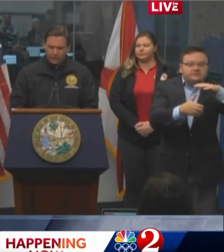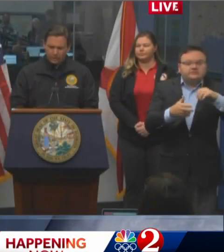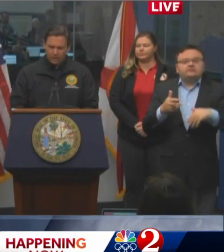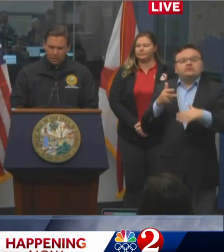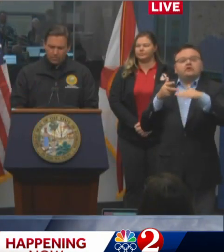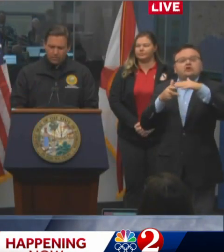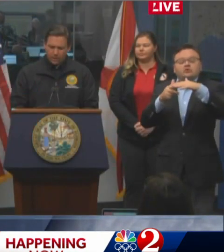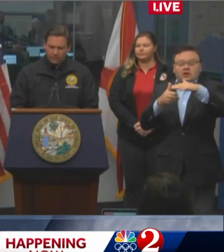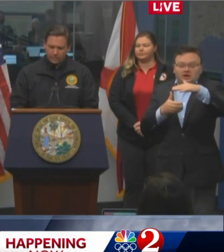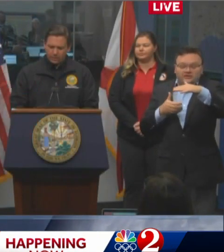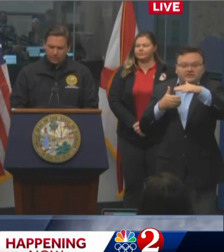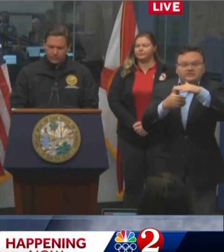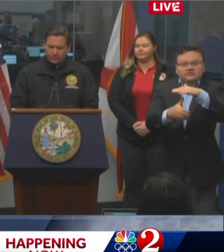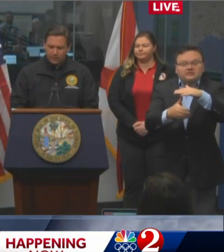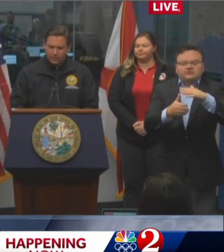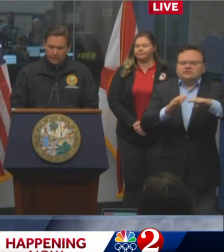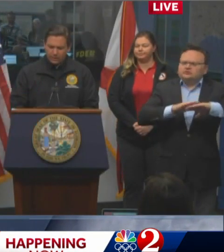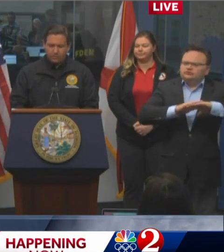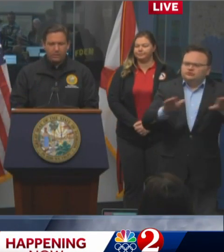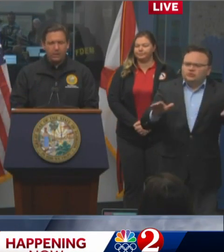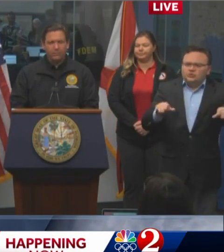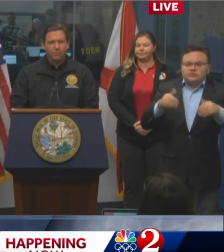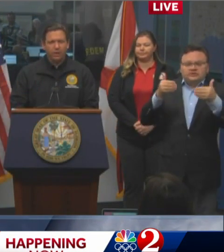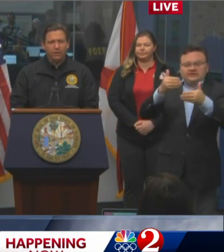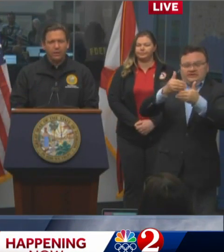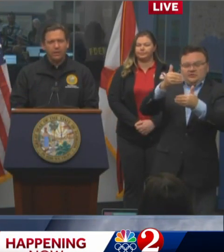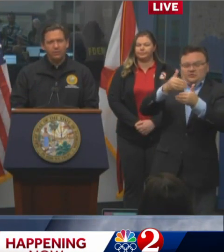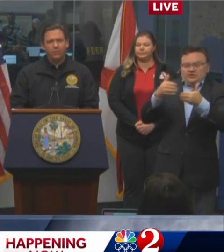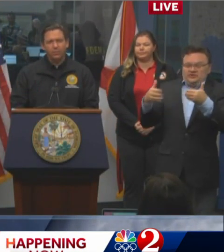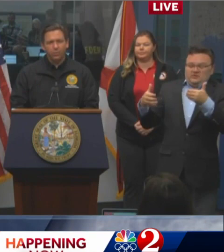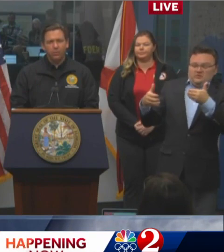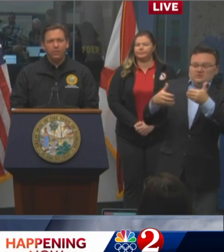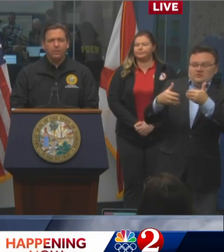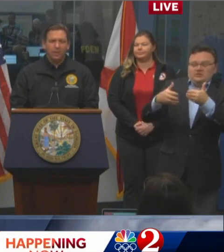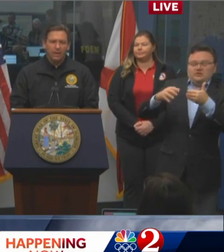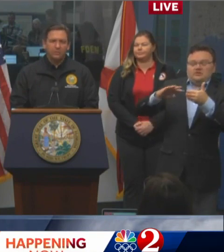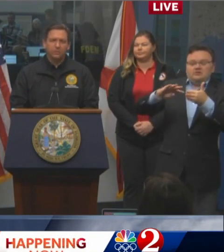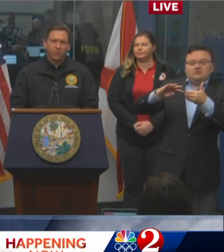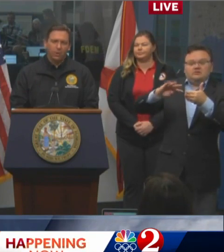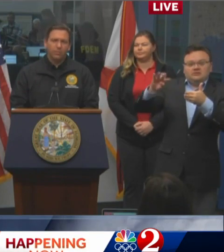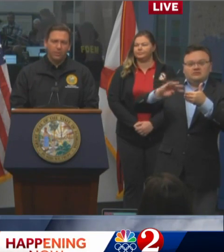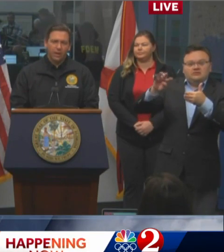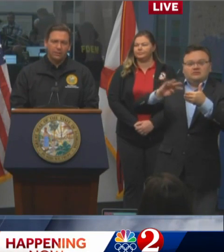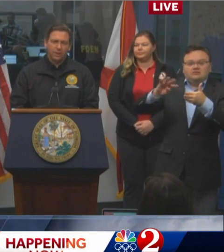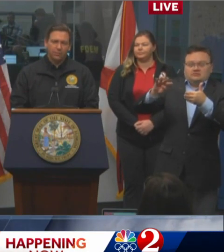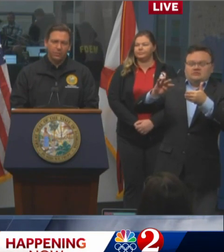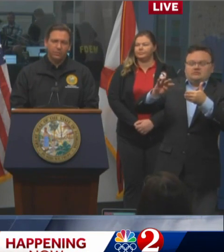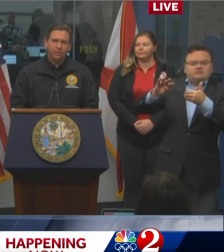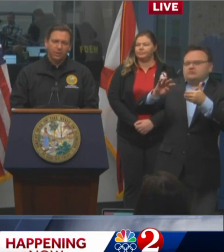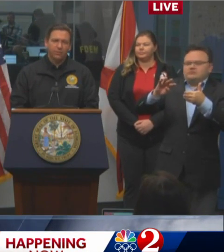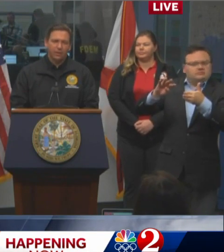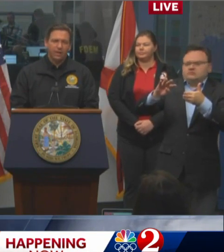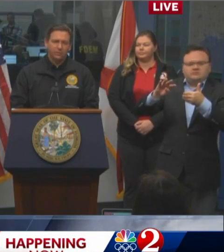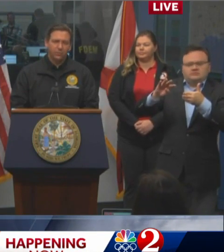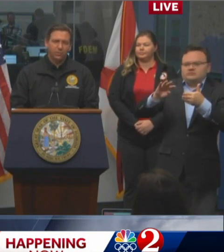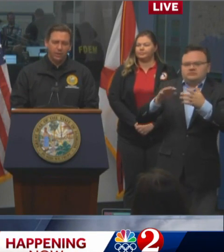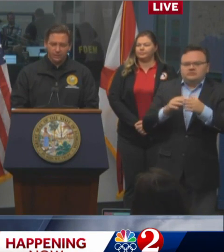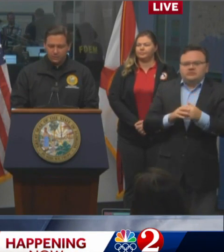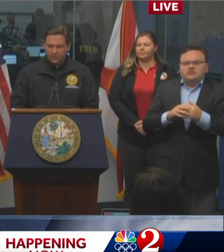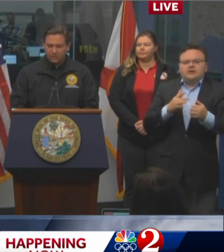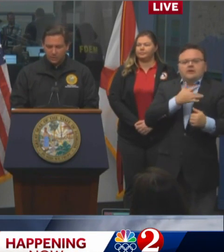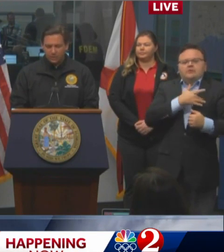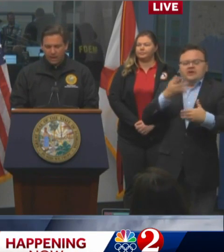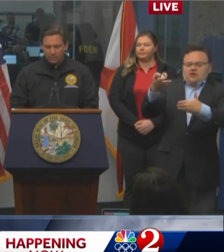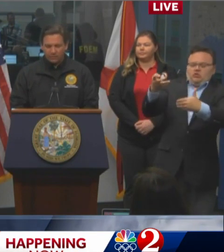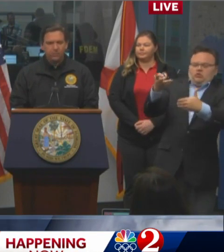open. Carbon monoxide poisoning can be life threatening and there have been more deaths from carbon monoxide poisoning over the last four